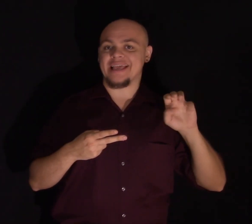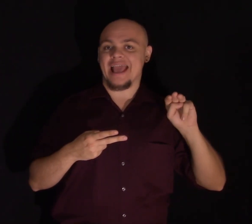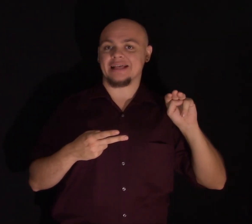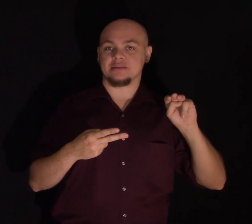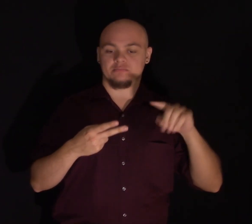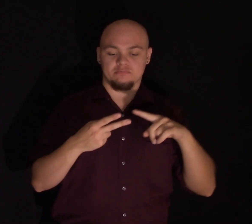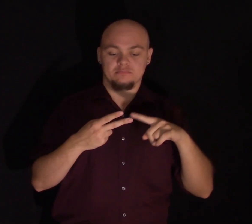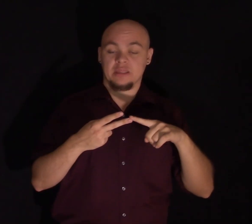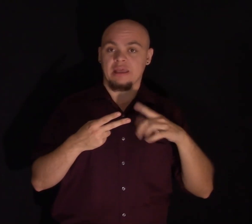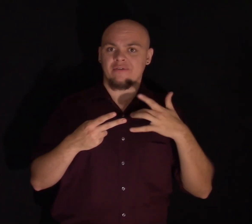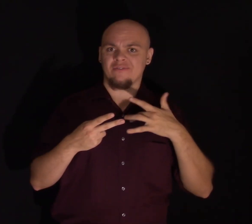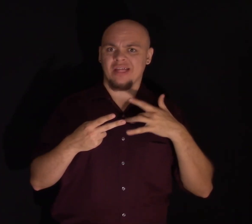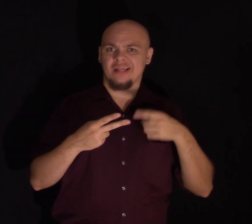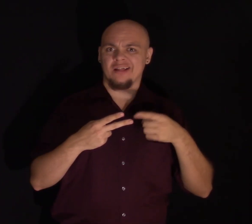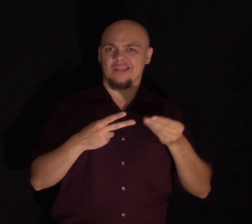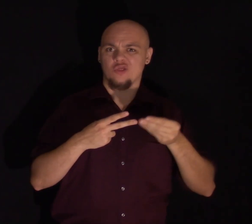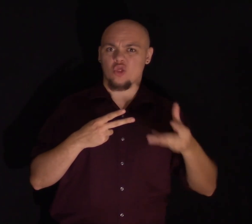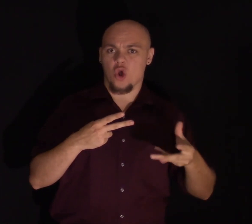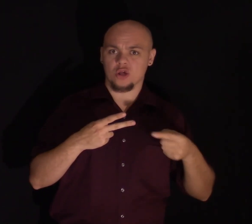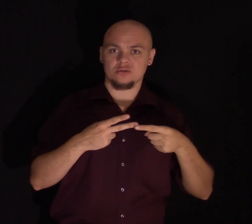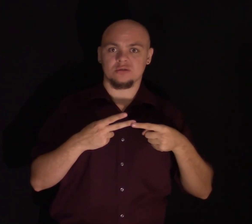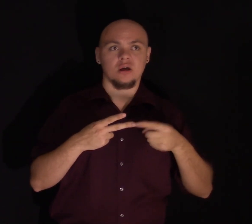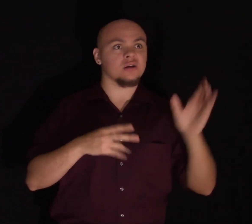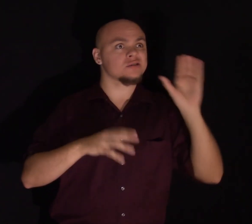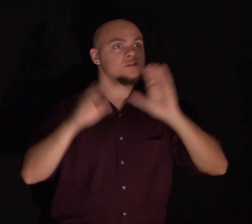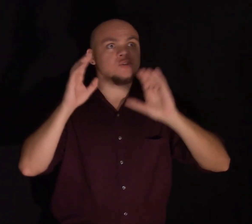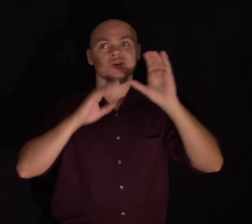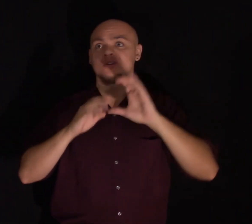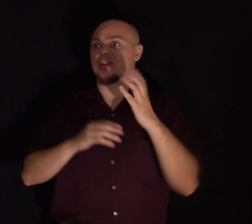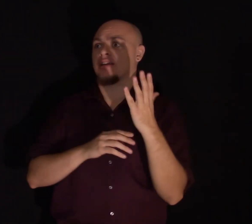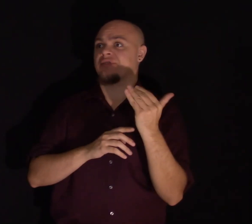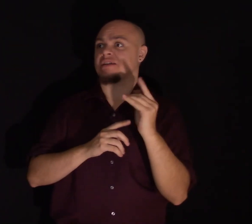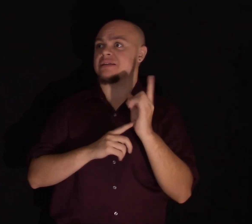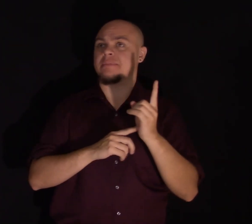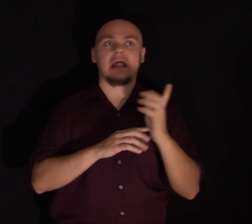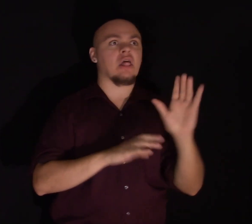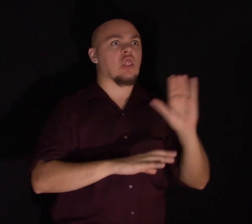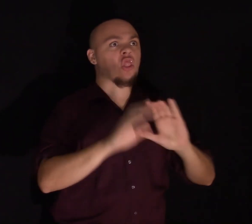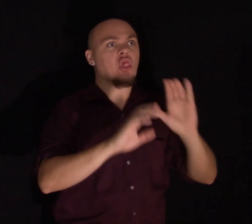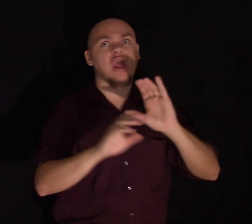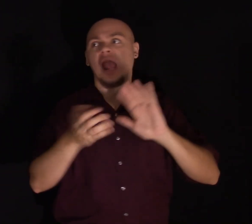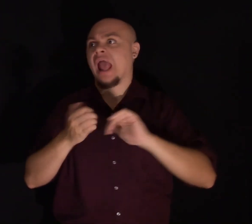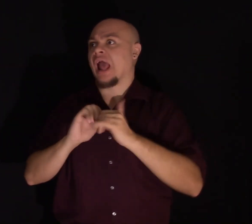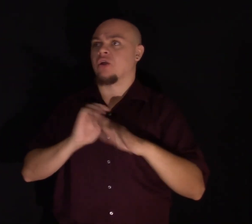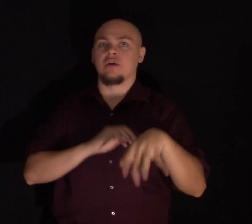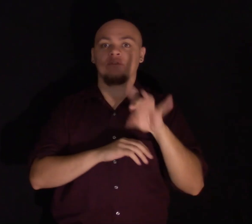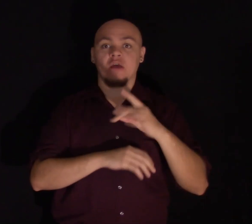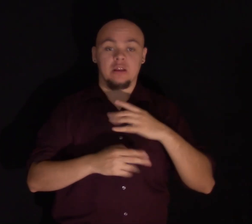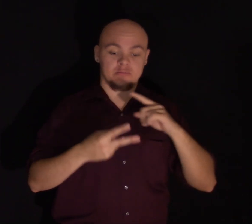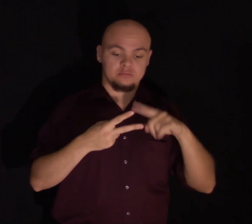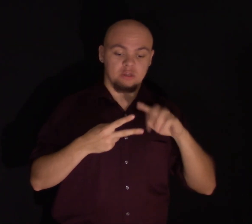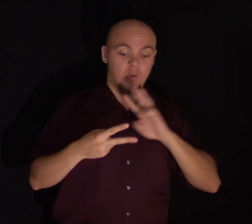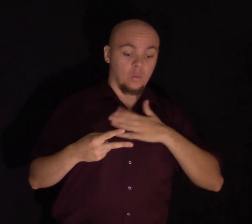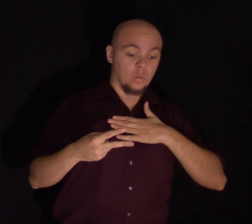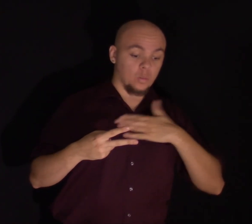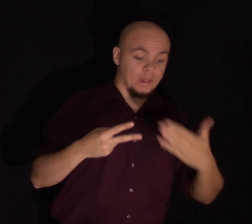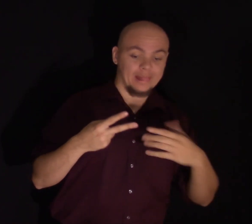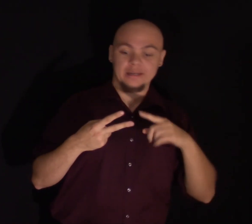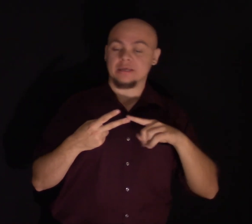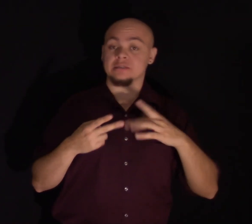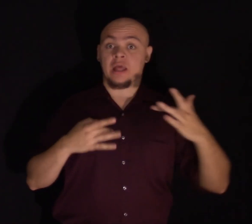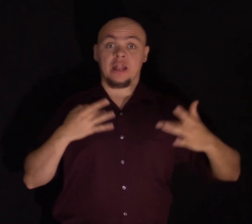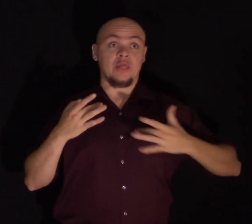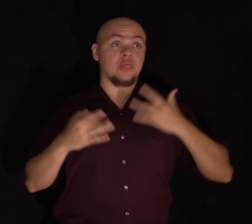for it. Or work the 15-minute rule on, how can I get it back? Because with willingness and enthusiasm, there's so